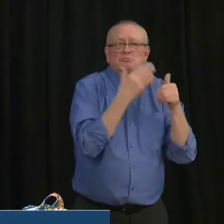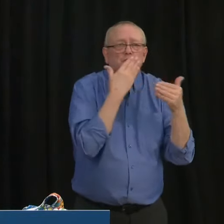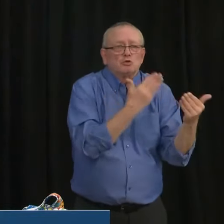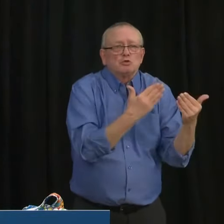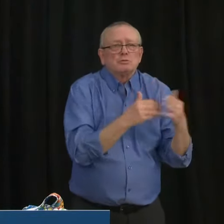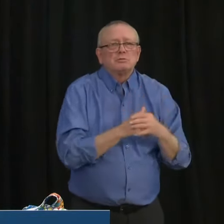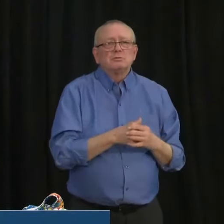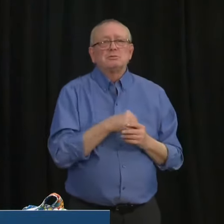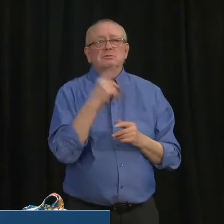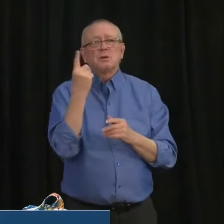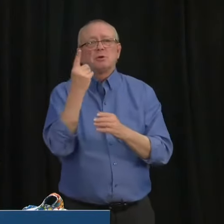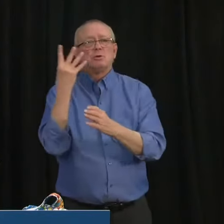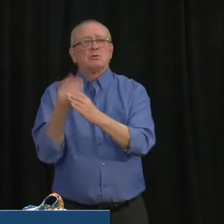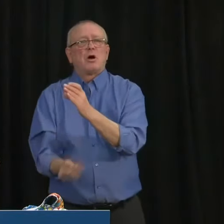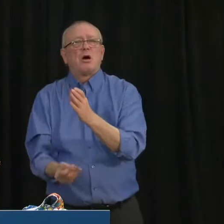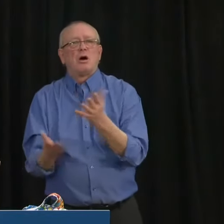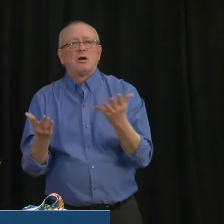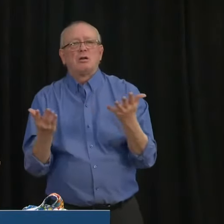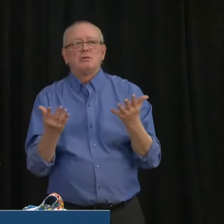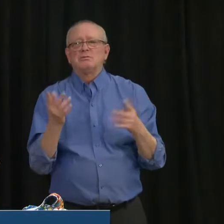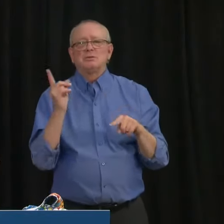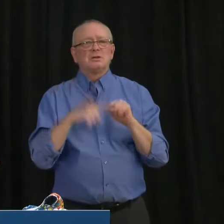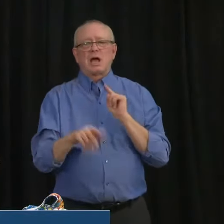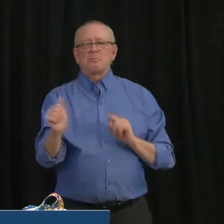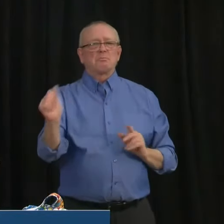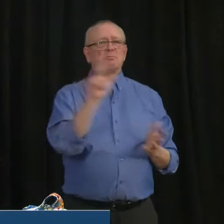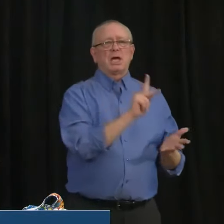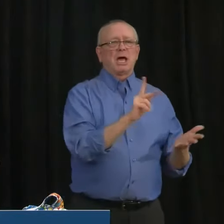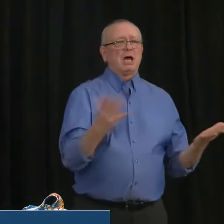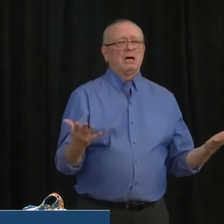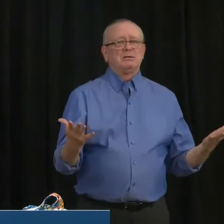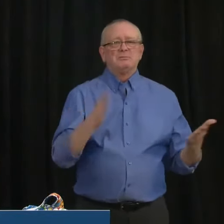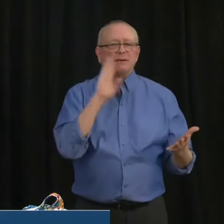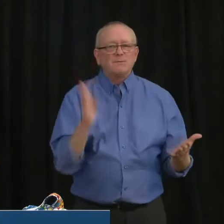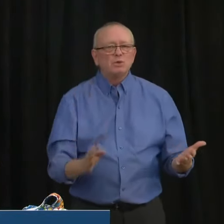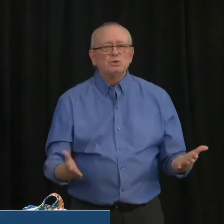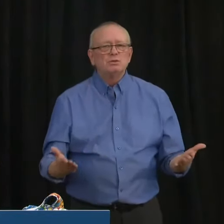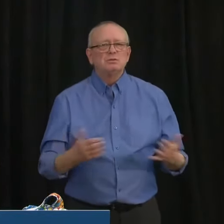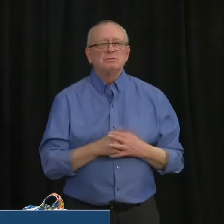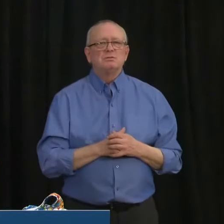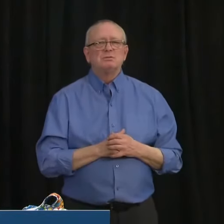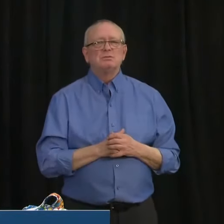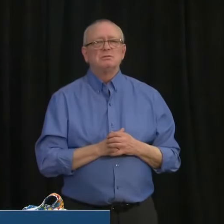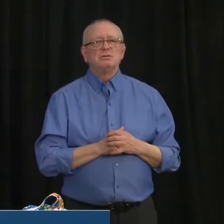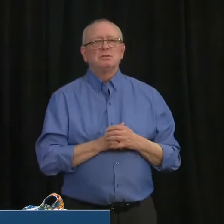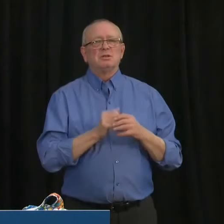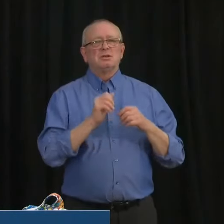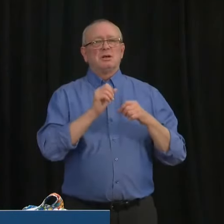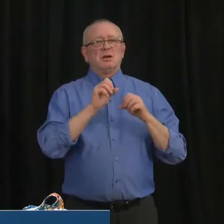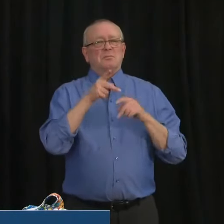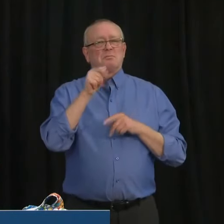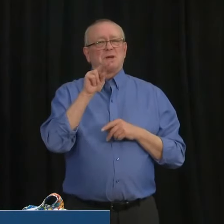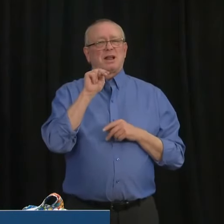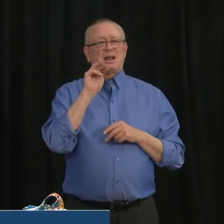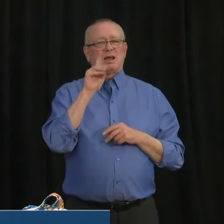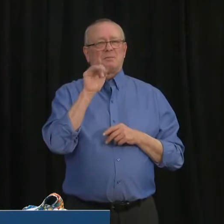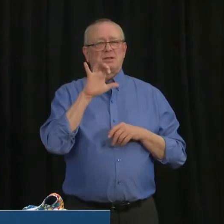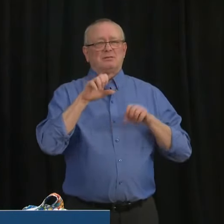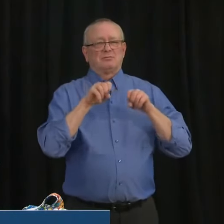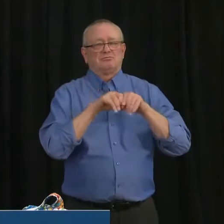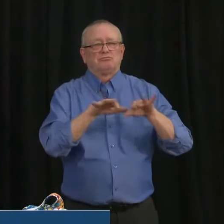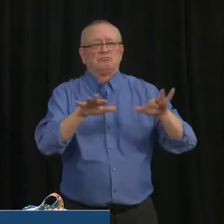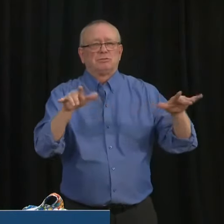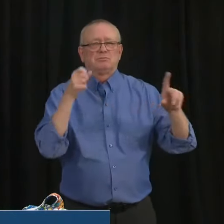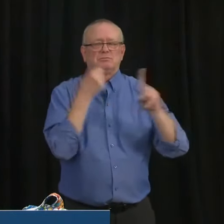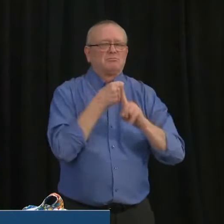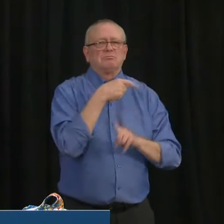is lost. I also know that the pandemic's impact on hospitals is affecting our ability to care for Albertans other health needs